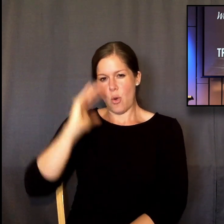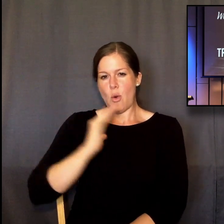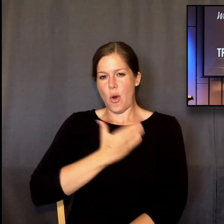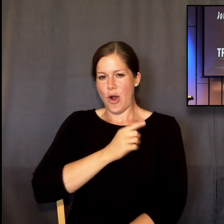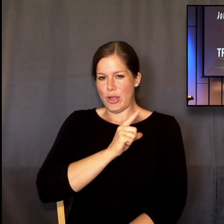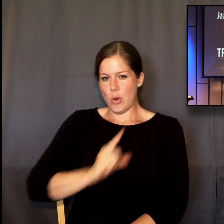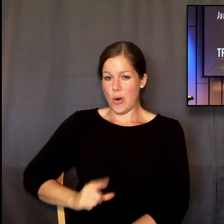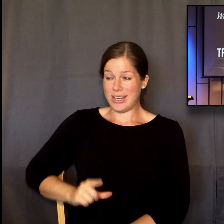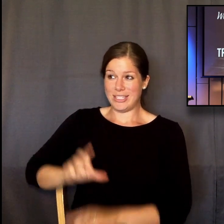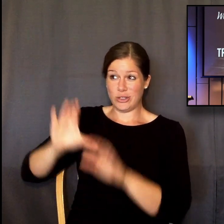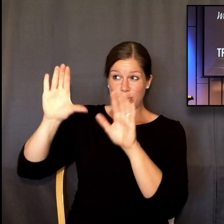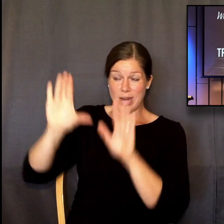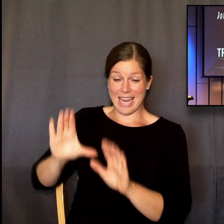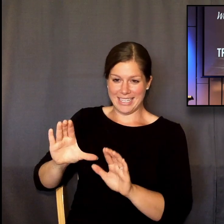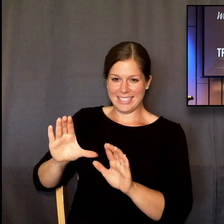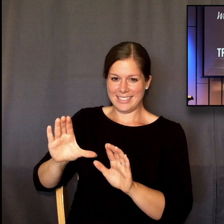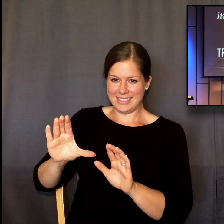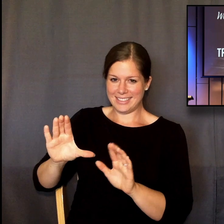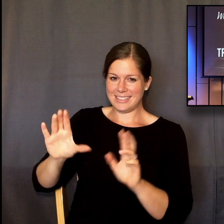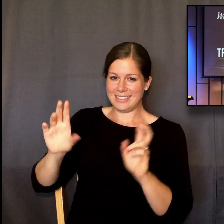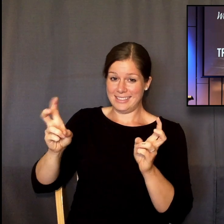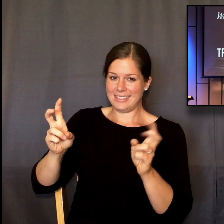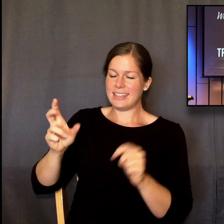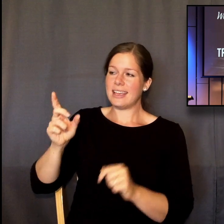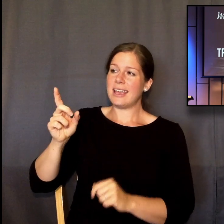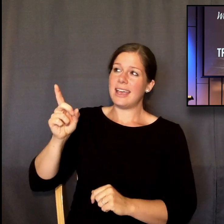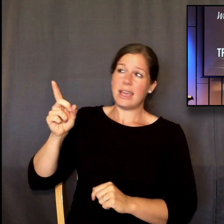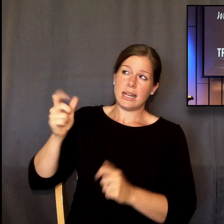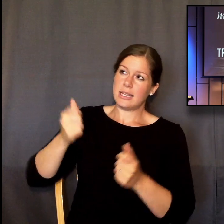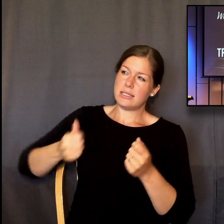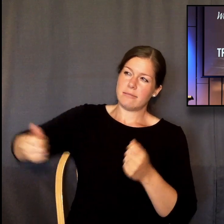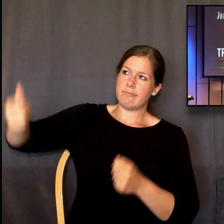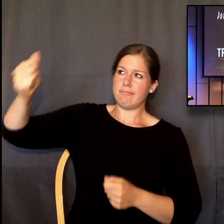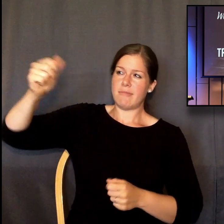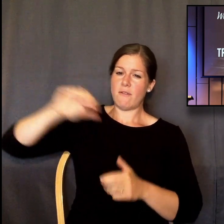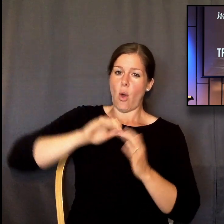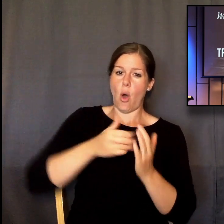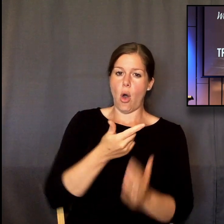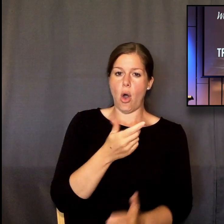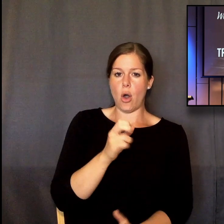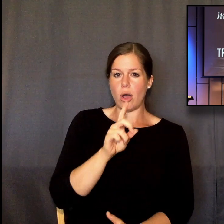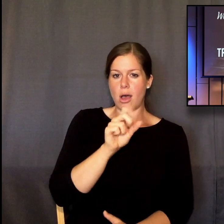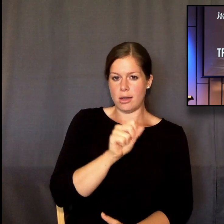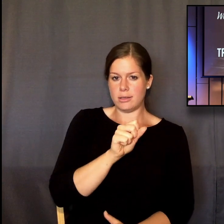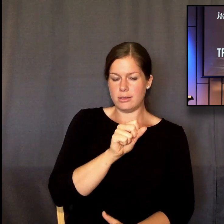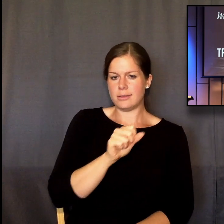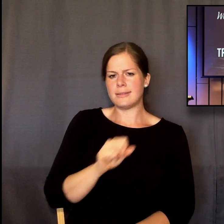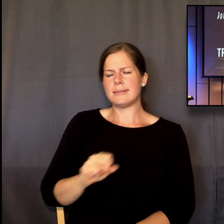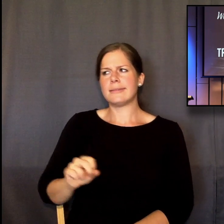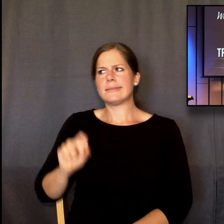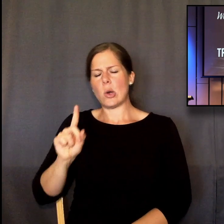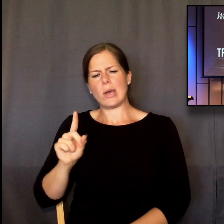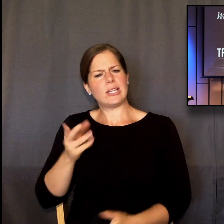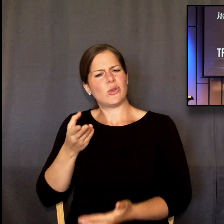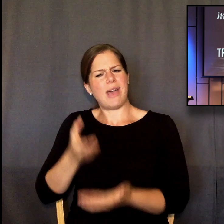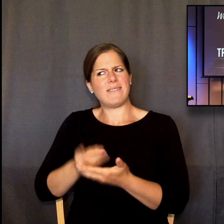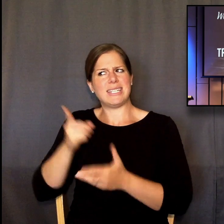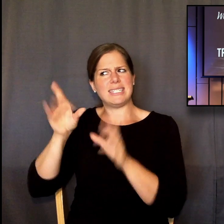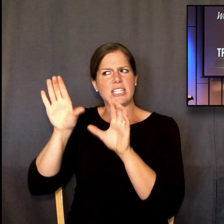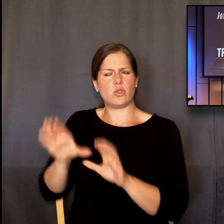Well, what is that going to look like? He's great and that our Lord is above all gods. Okay, so what is the evidence that he's great and